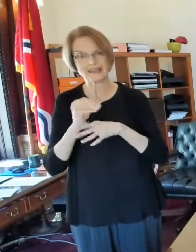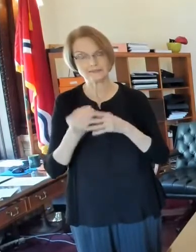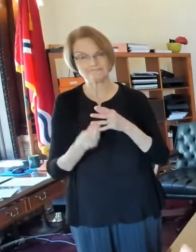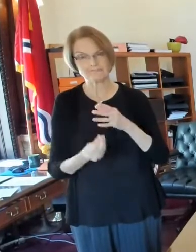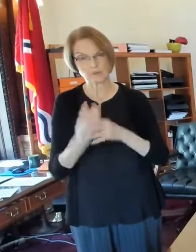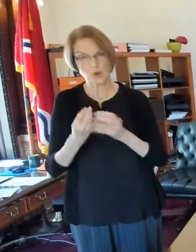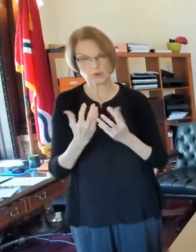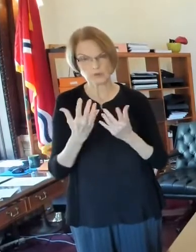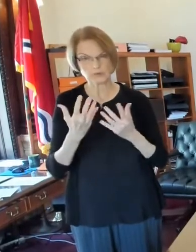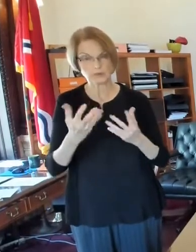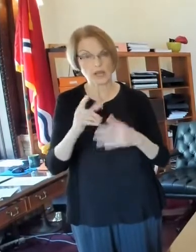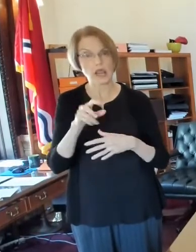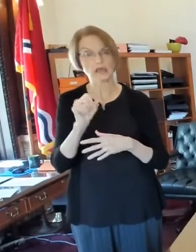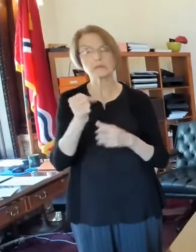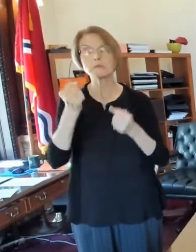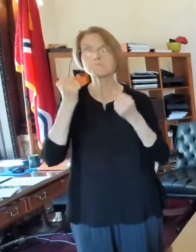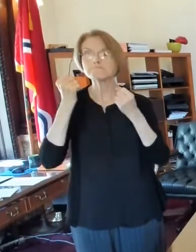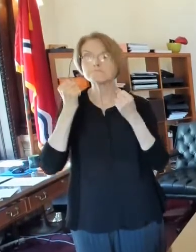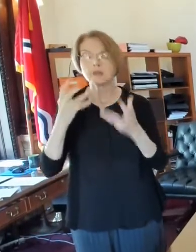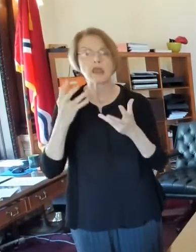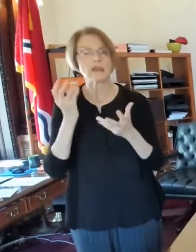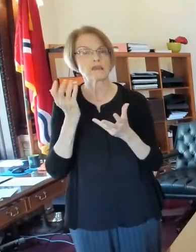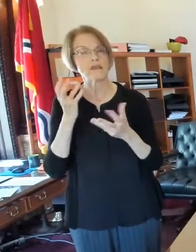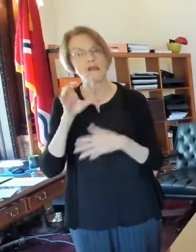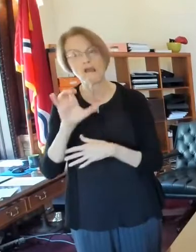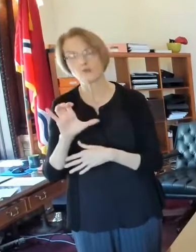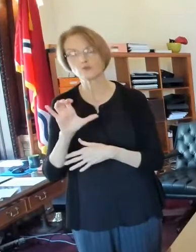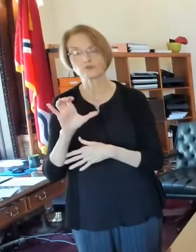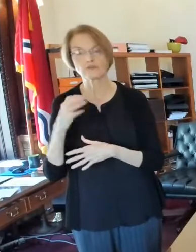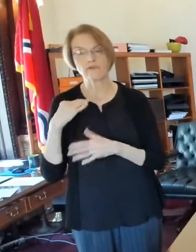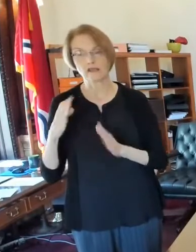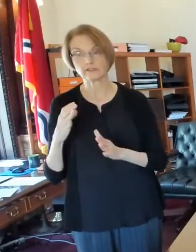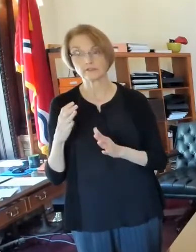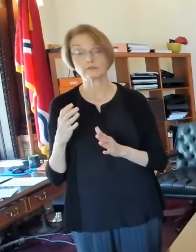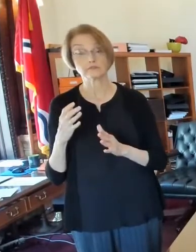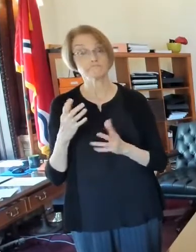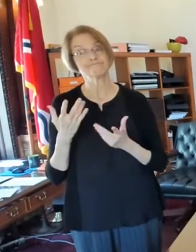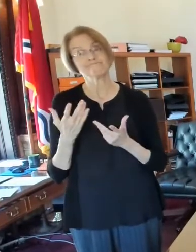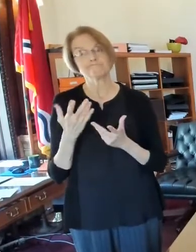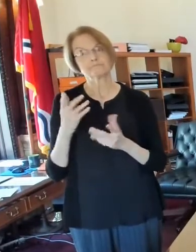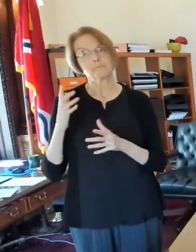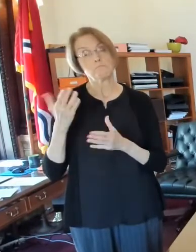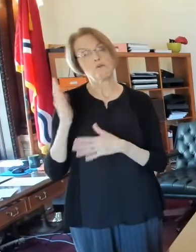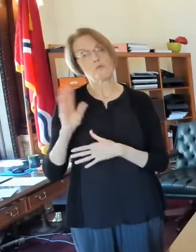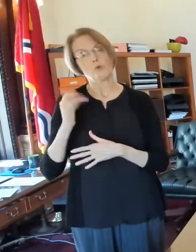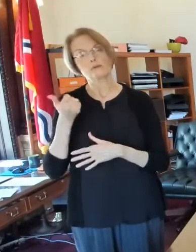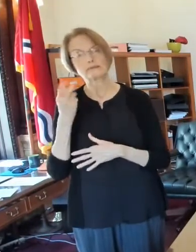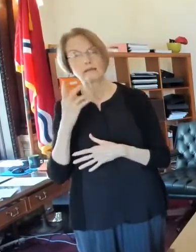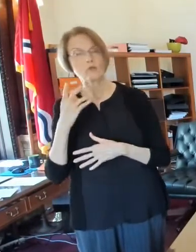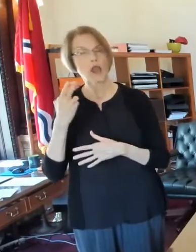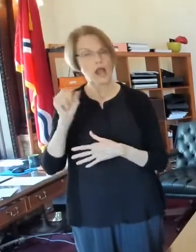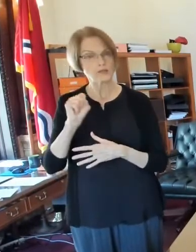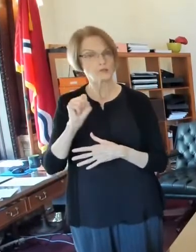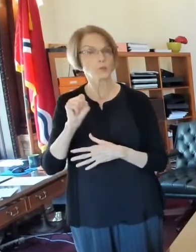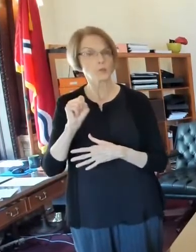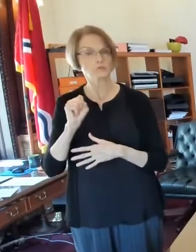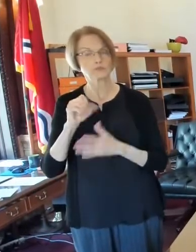hundreds of volunteers. Uh, usually we have several schools that participate, high schools,